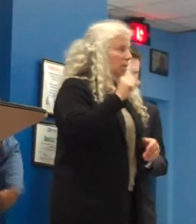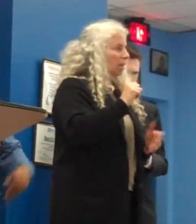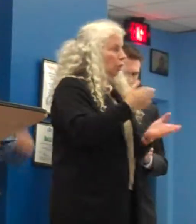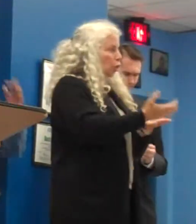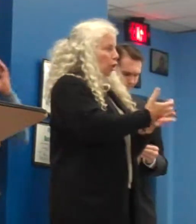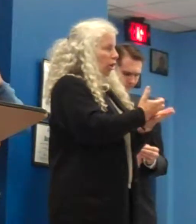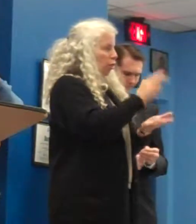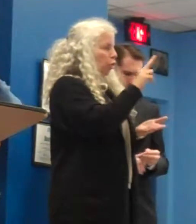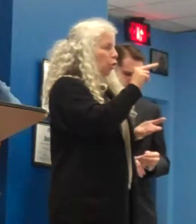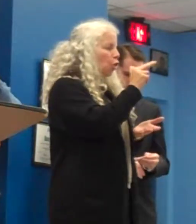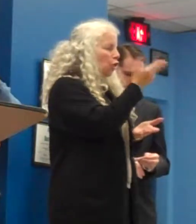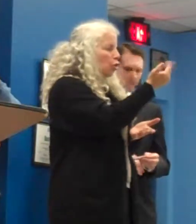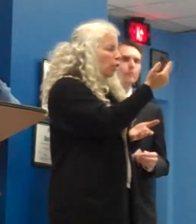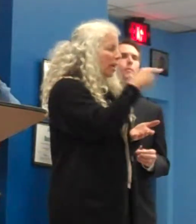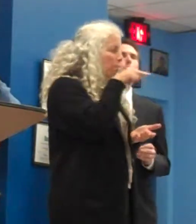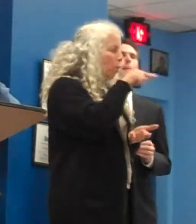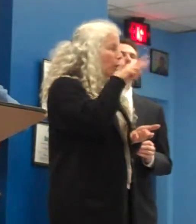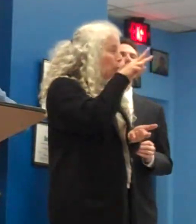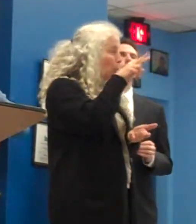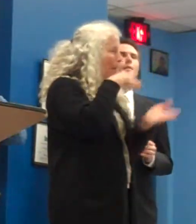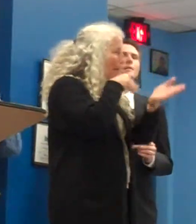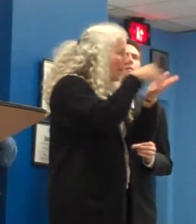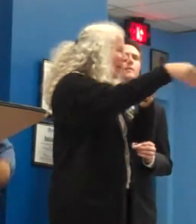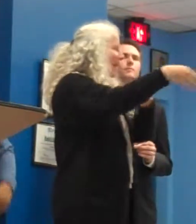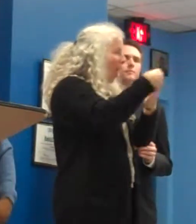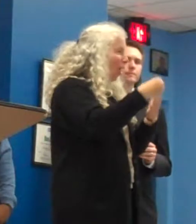.2 million in wages.